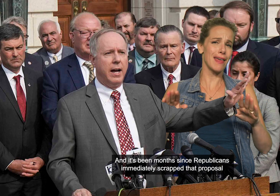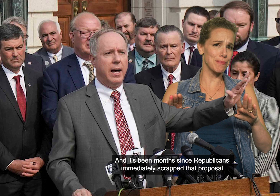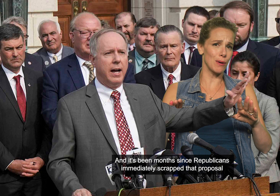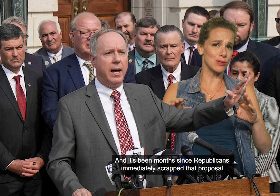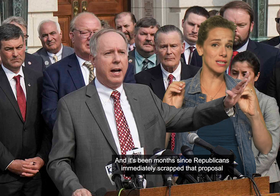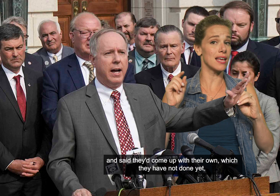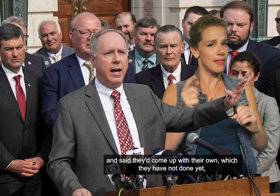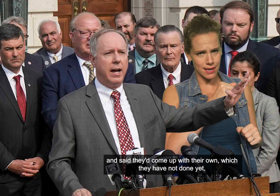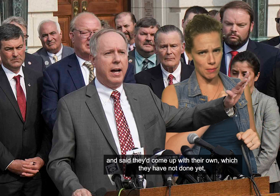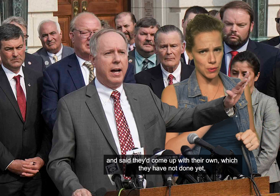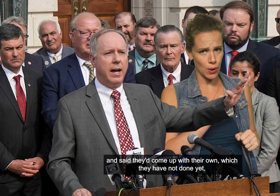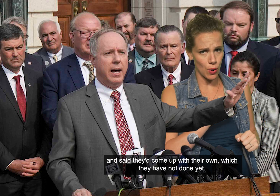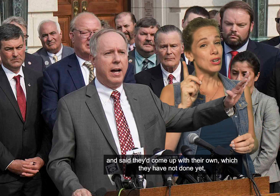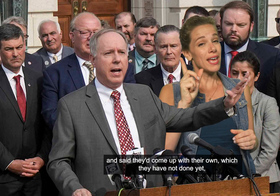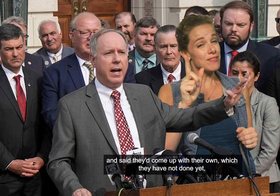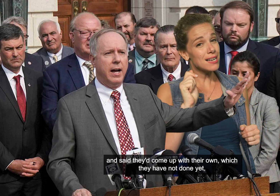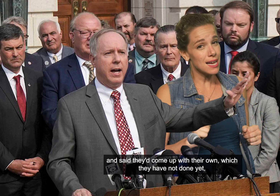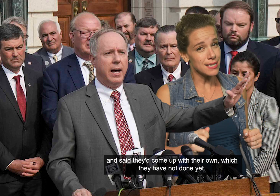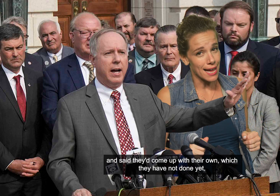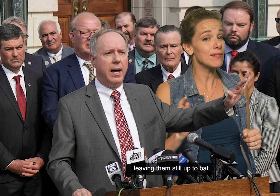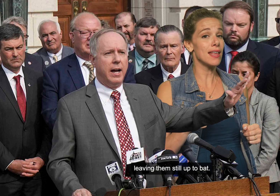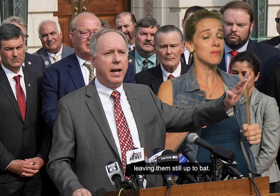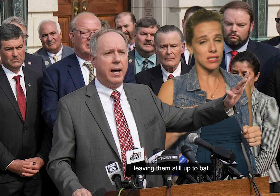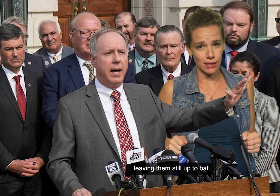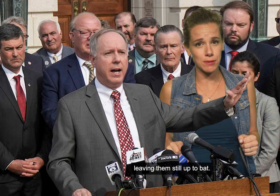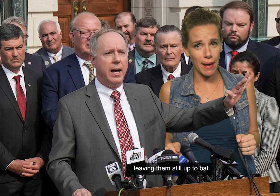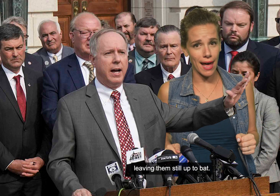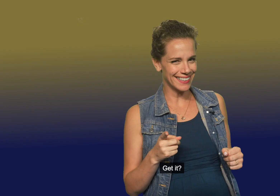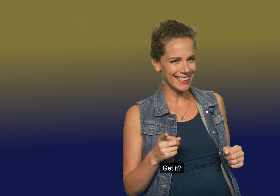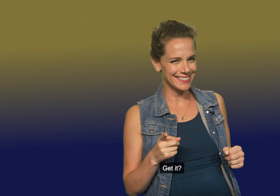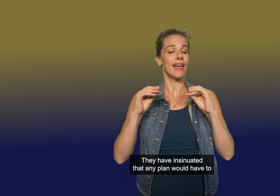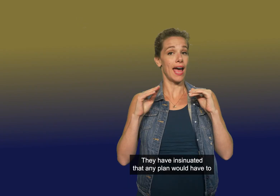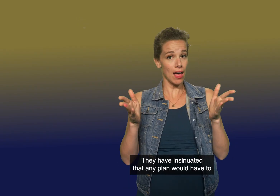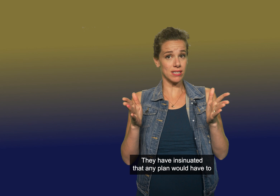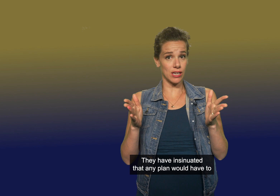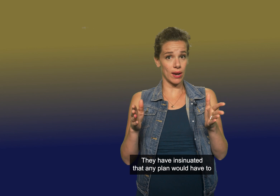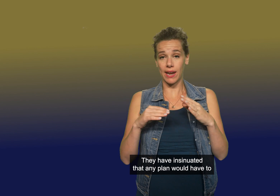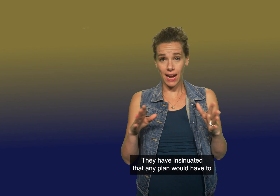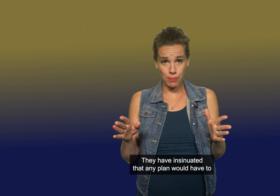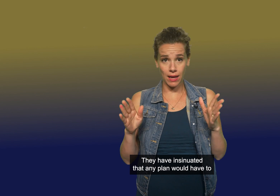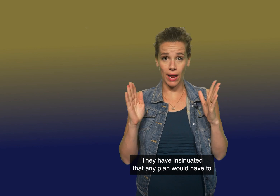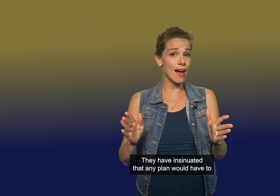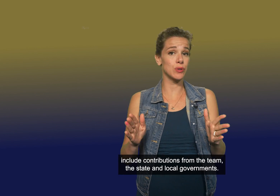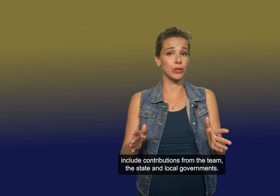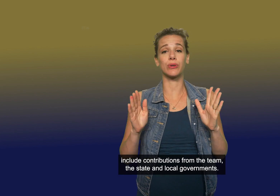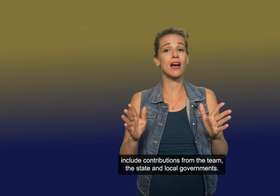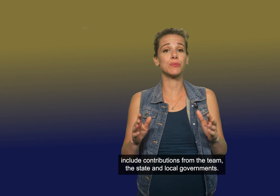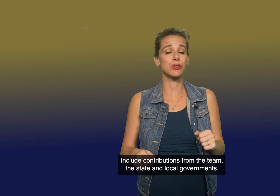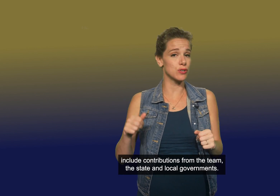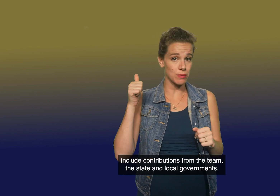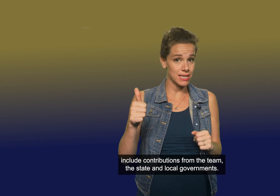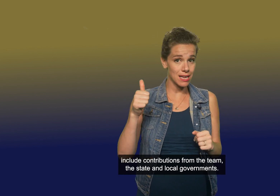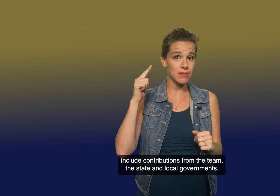scrapped that proposal and said they'd come up with their own, which they have not done yet, leaving them still up to bat. Get it? They have insinuated that any plan would have to include